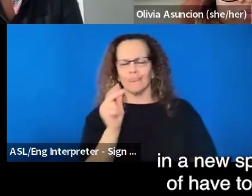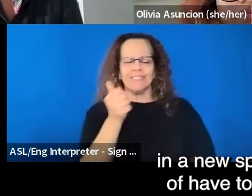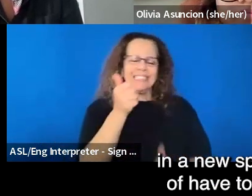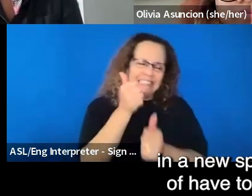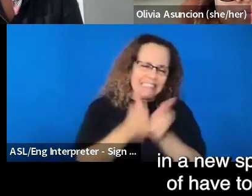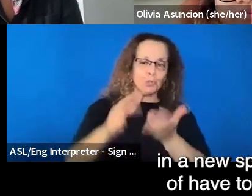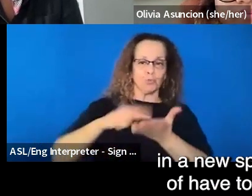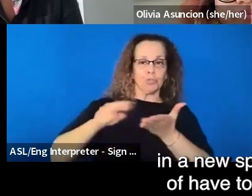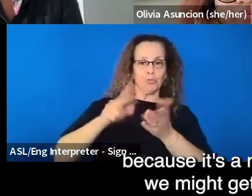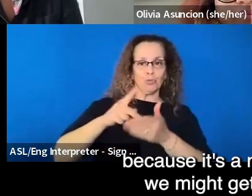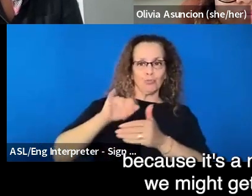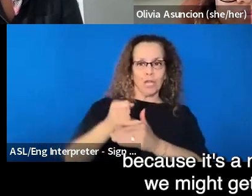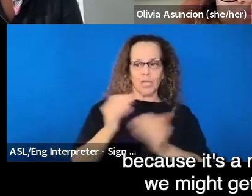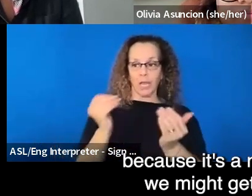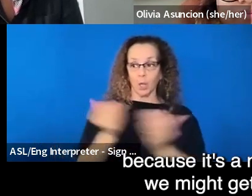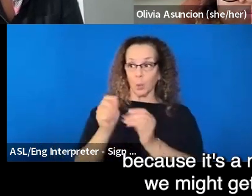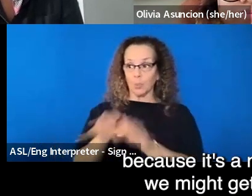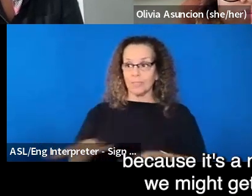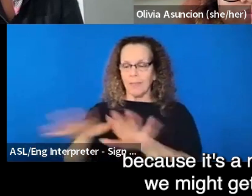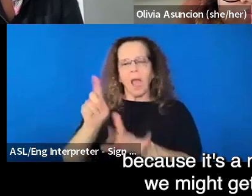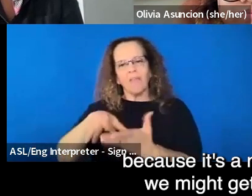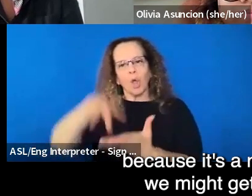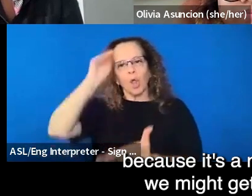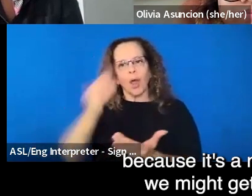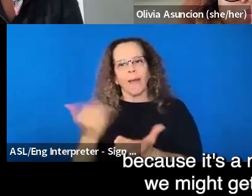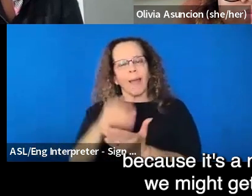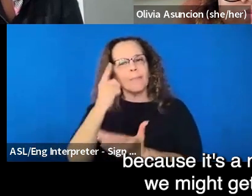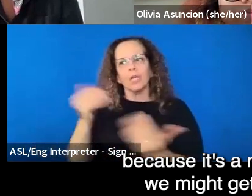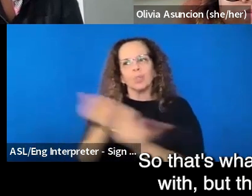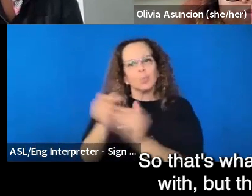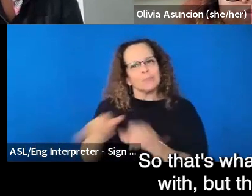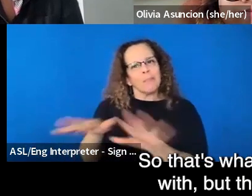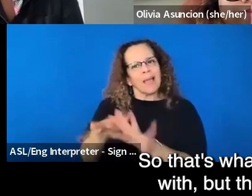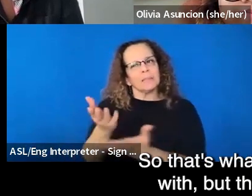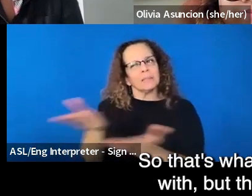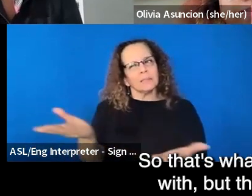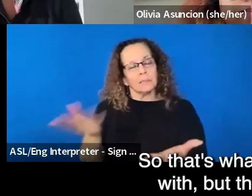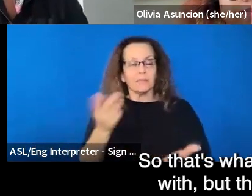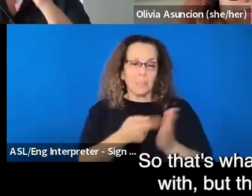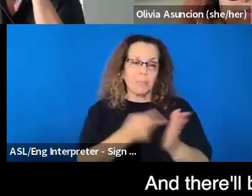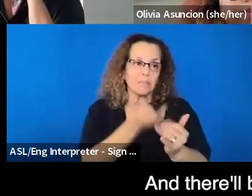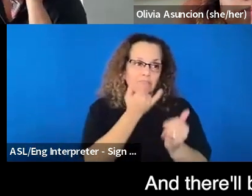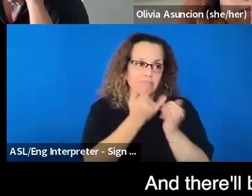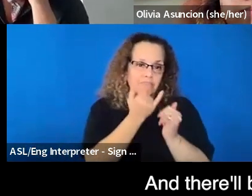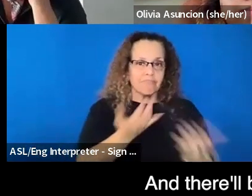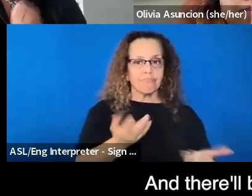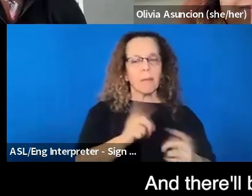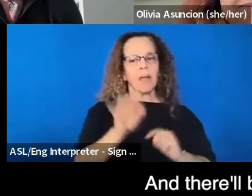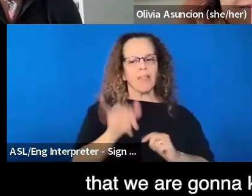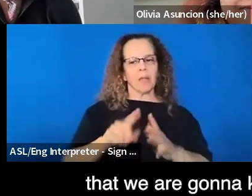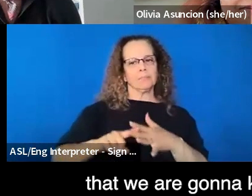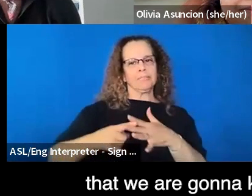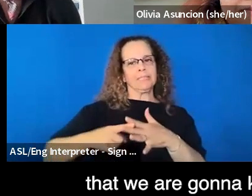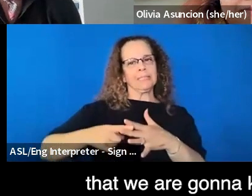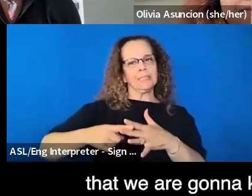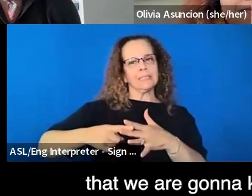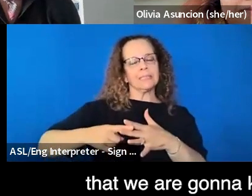space, we kind of have to learn again, because it's a new space where we might get things wrong. So that's what we do to start with, but that's not right. And there'll be more things